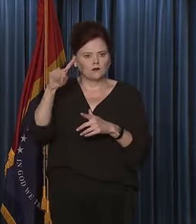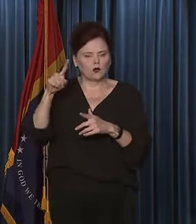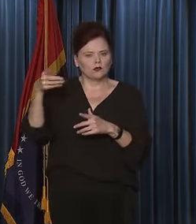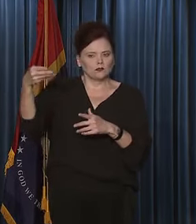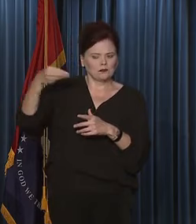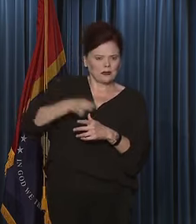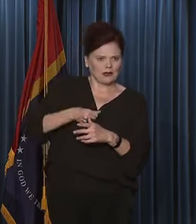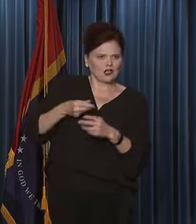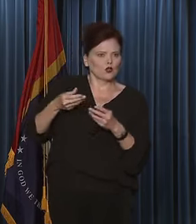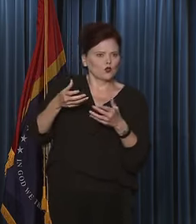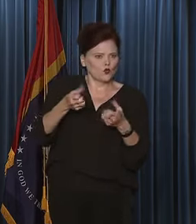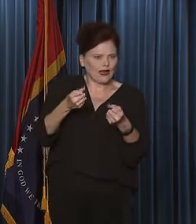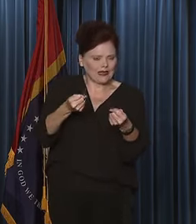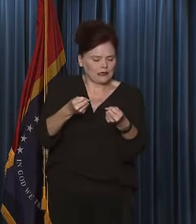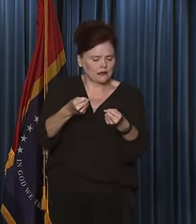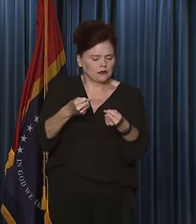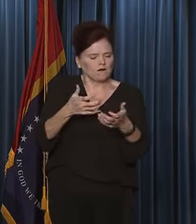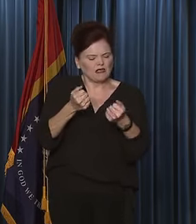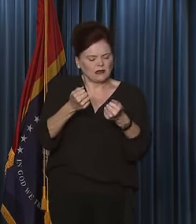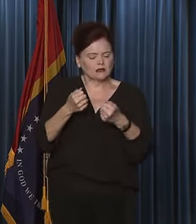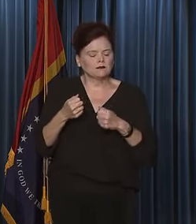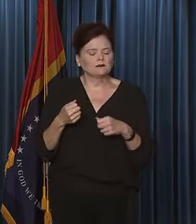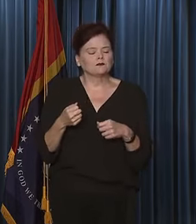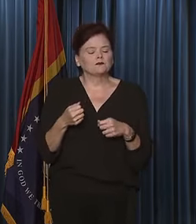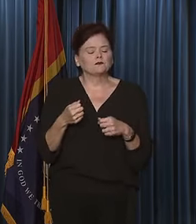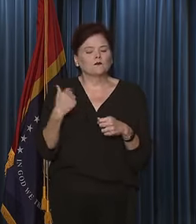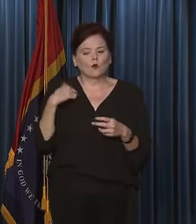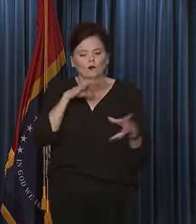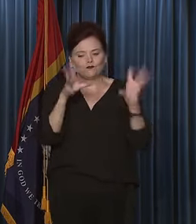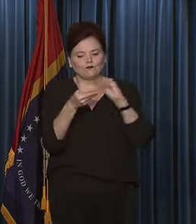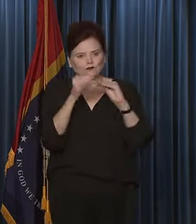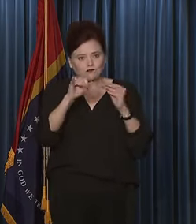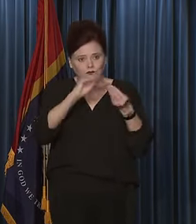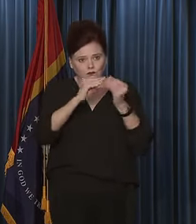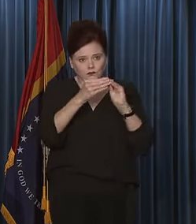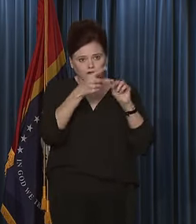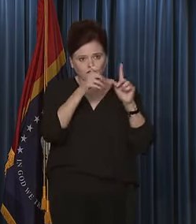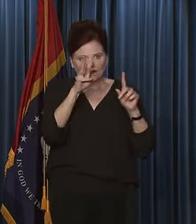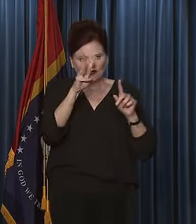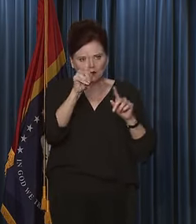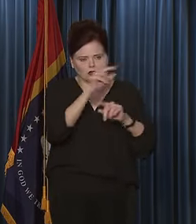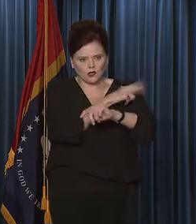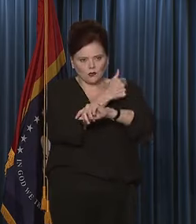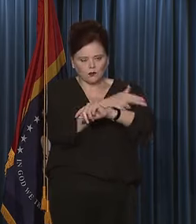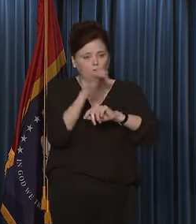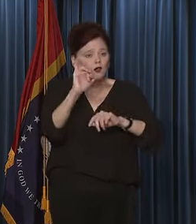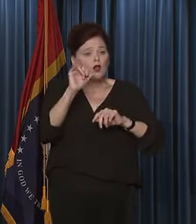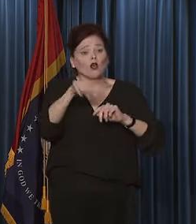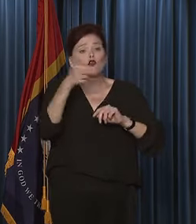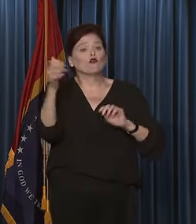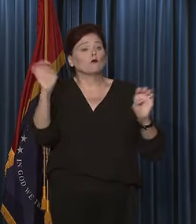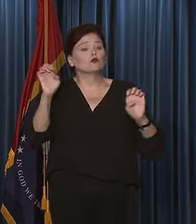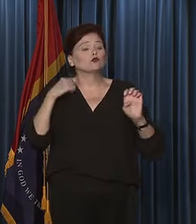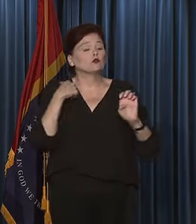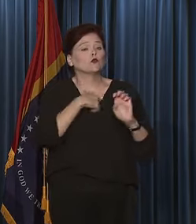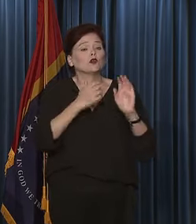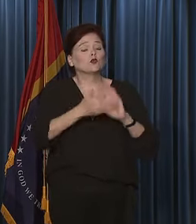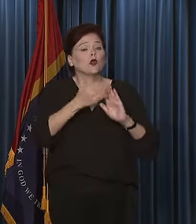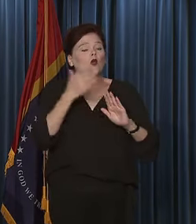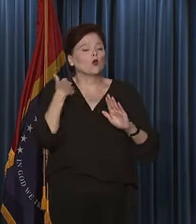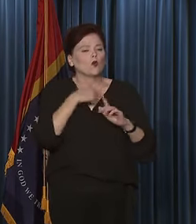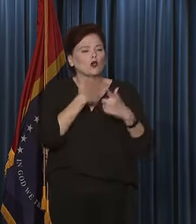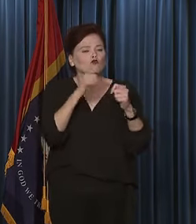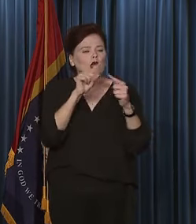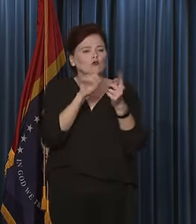compiling all of those numbers together out of the 61. And we're going to do it just like every other emergency that we run. We try to front load